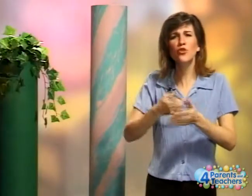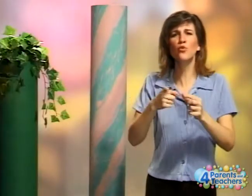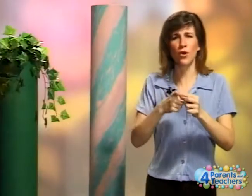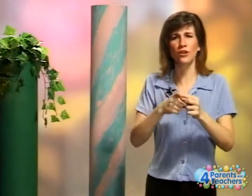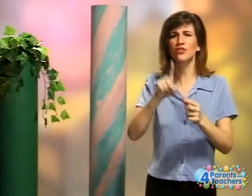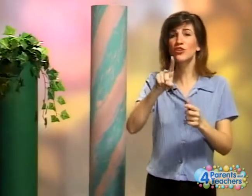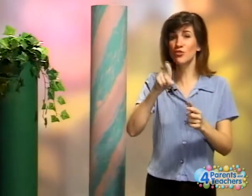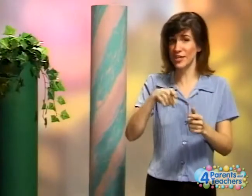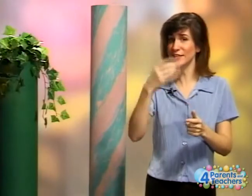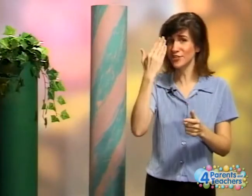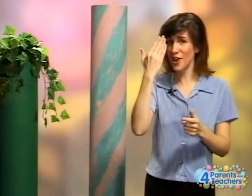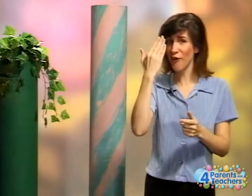words you'll need to know.